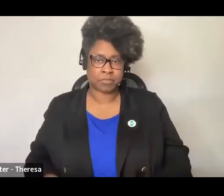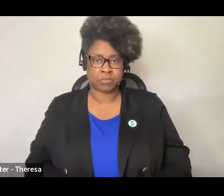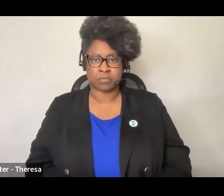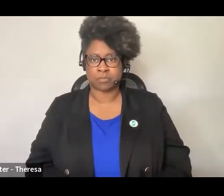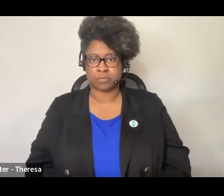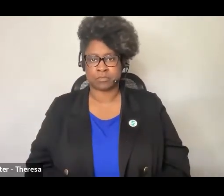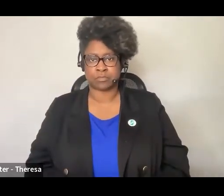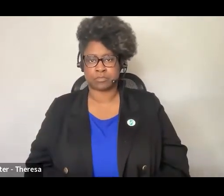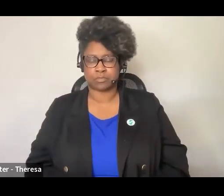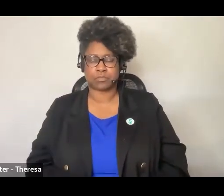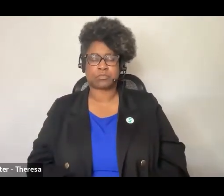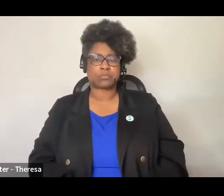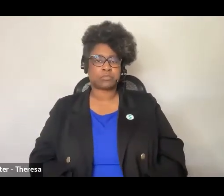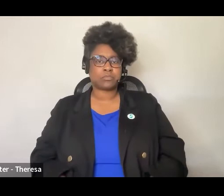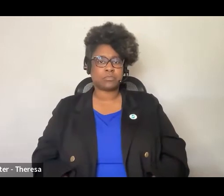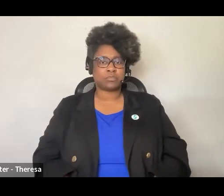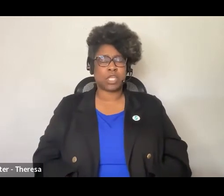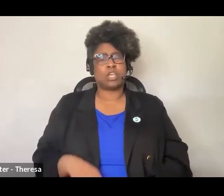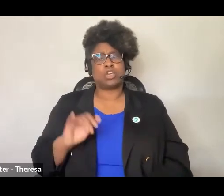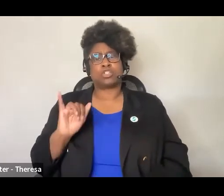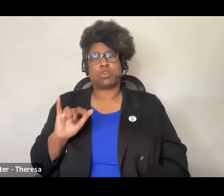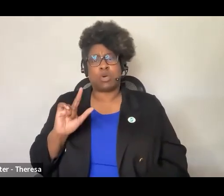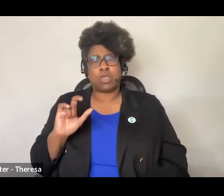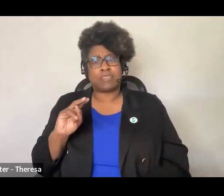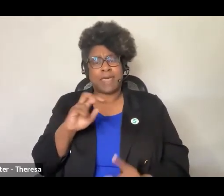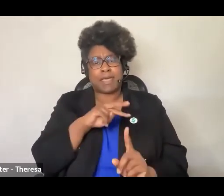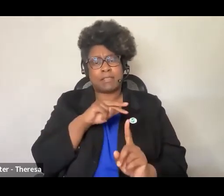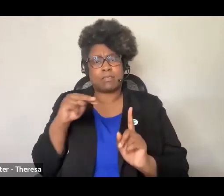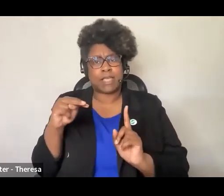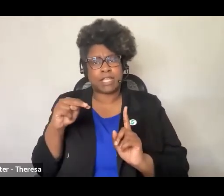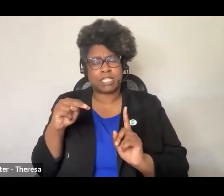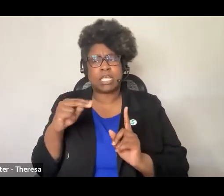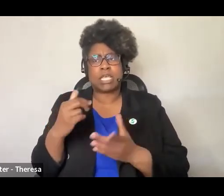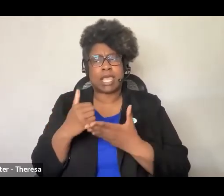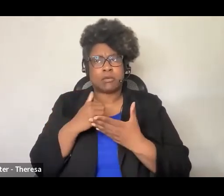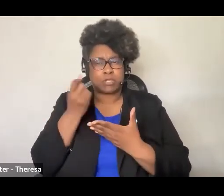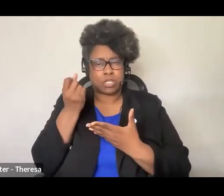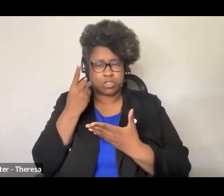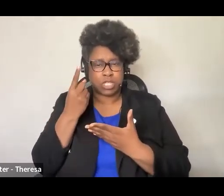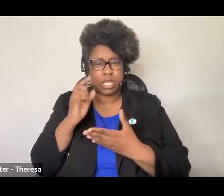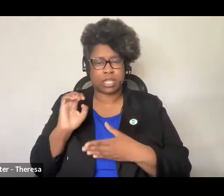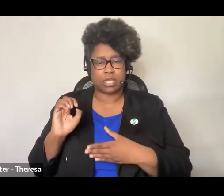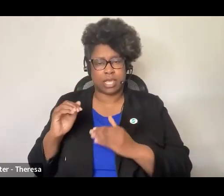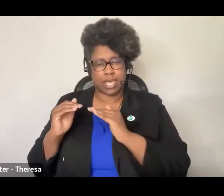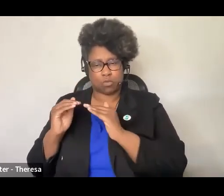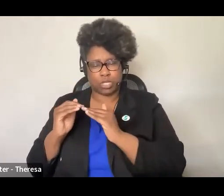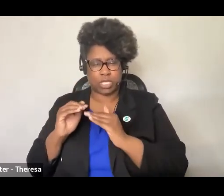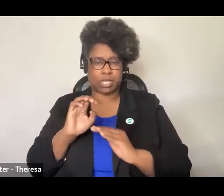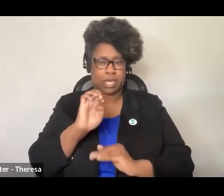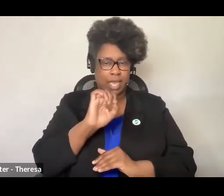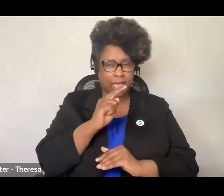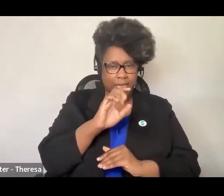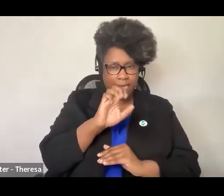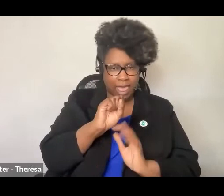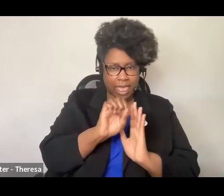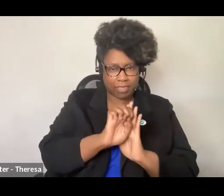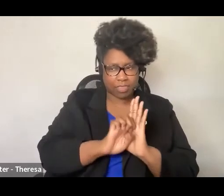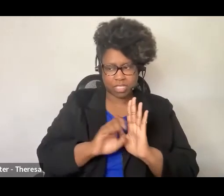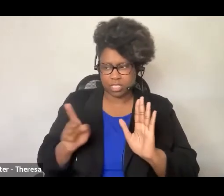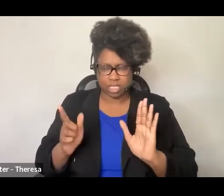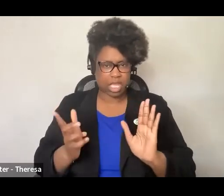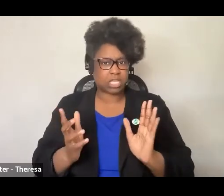As applying this lens helped us see the ways in which equity and ethics were closely intertwined in everyday interactions, it also reinforced how